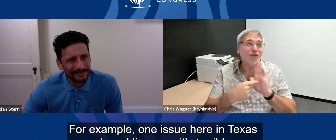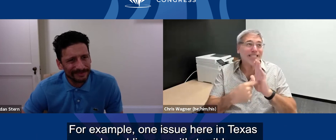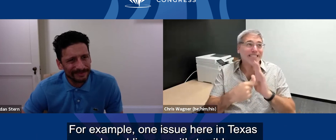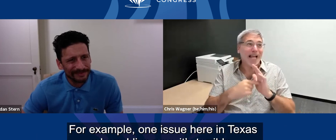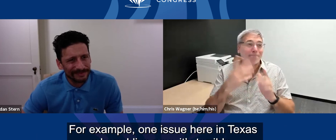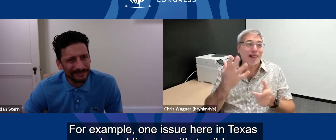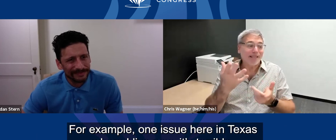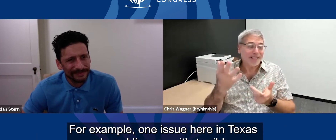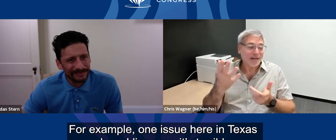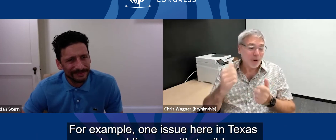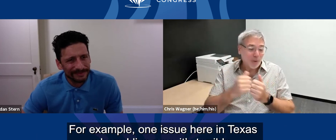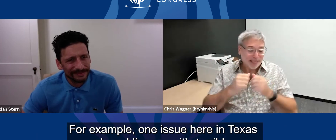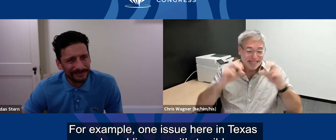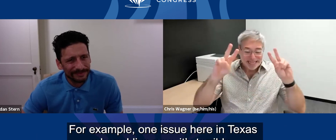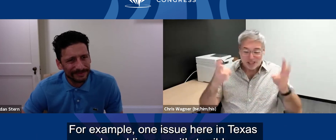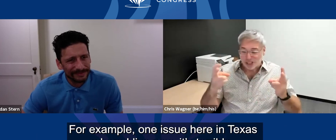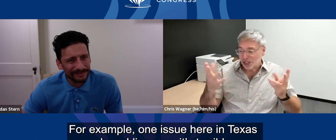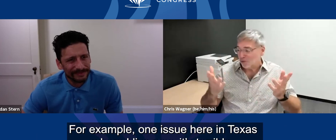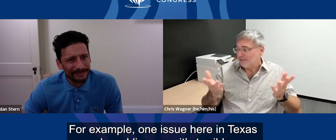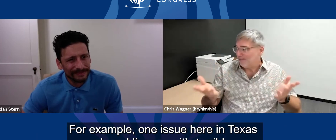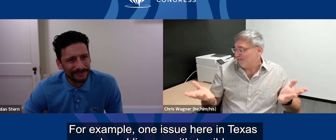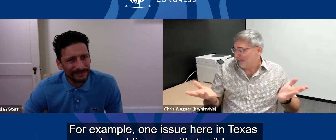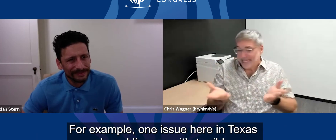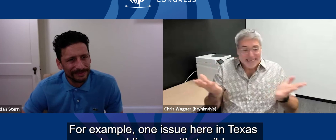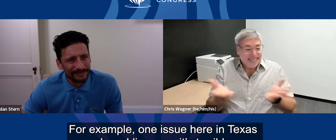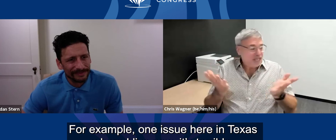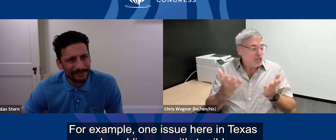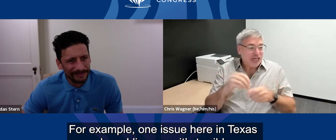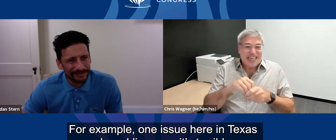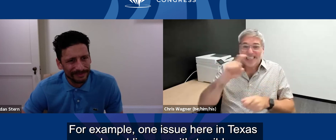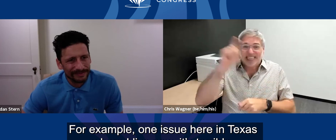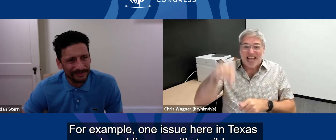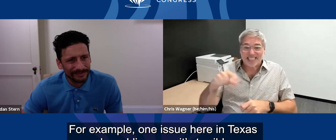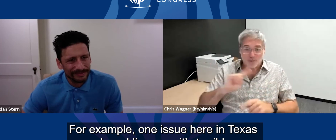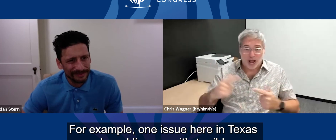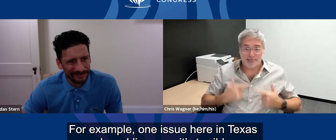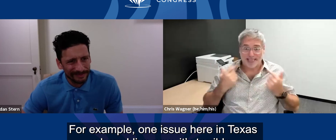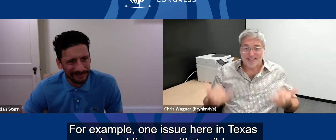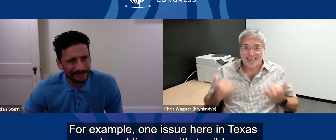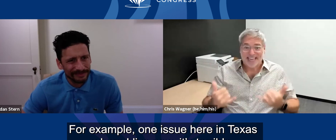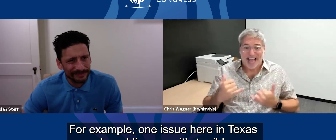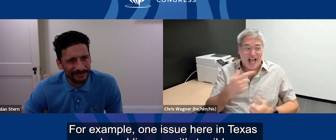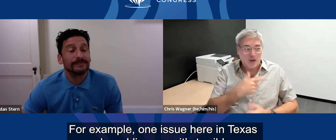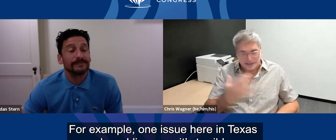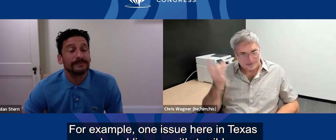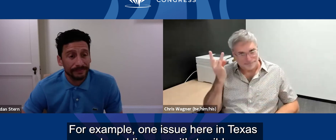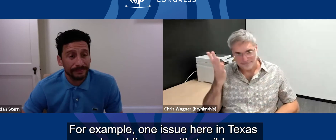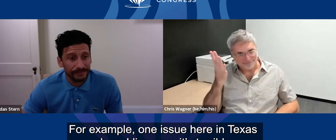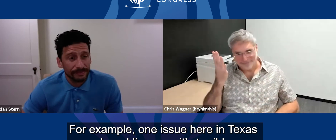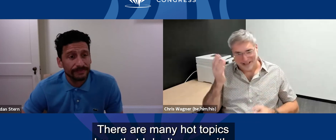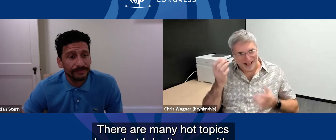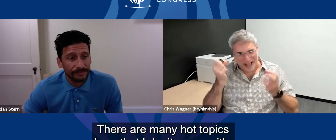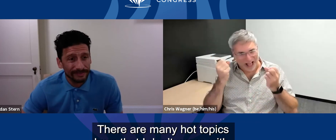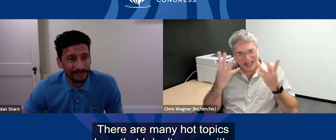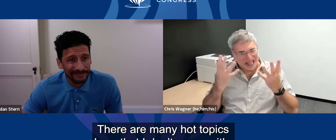For example, one issue here in Texas, where I live now, it's terrible.